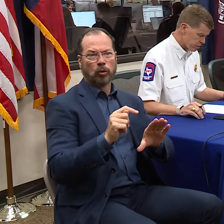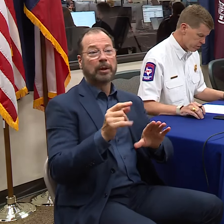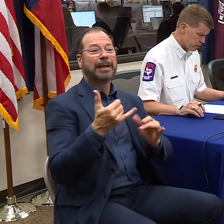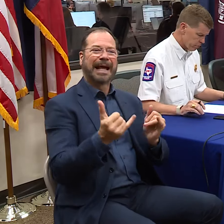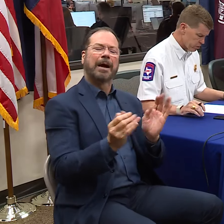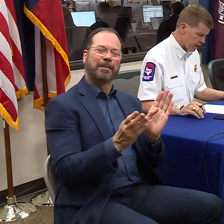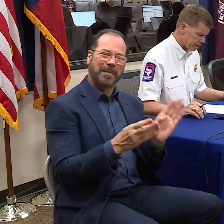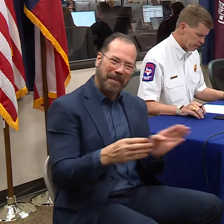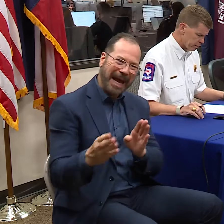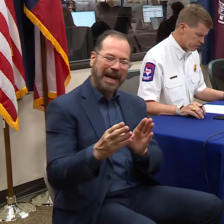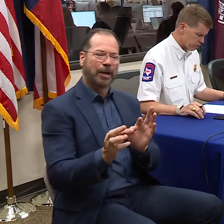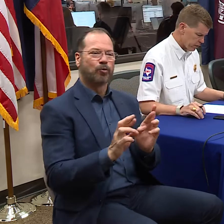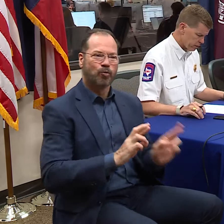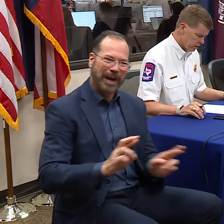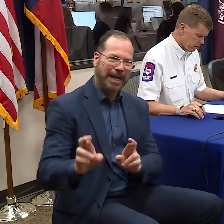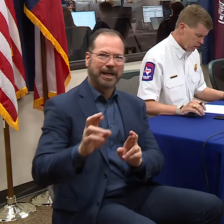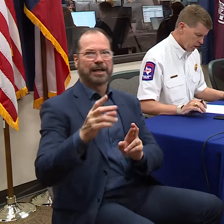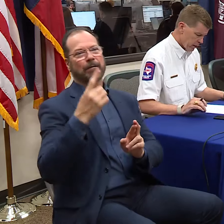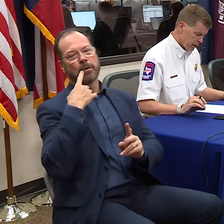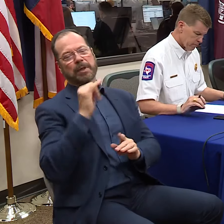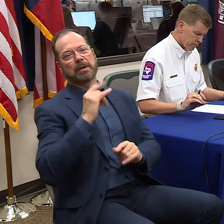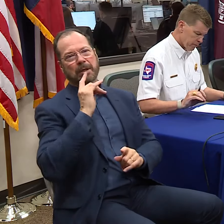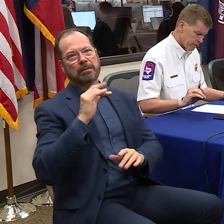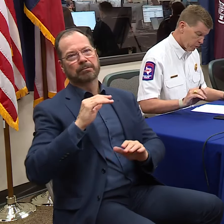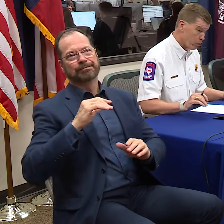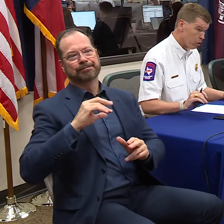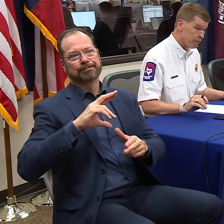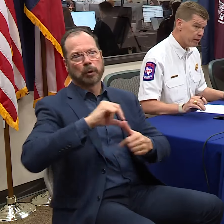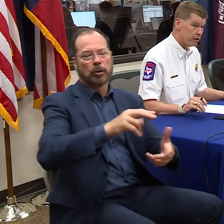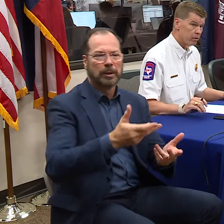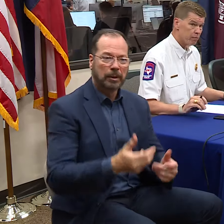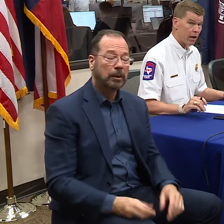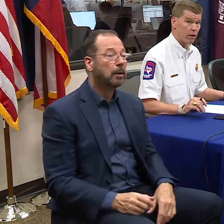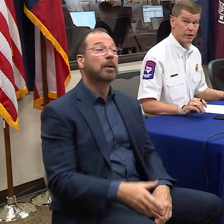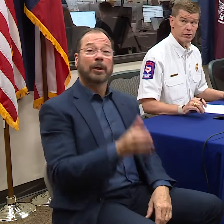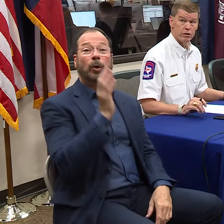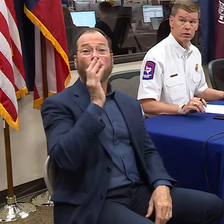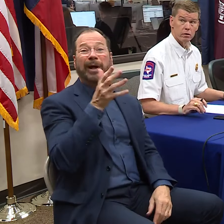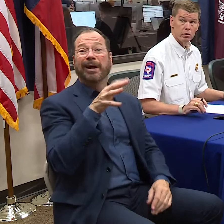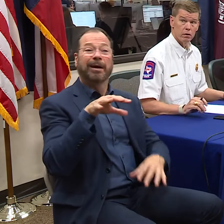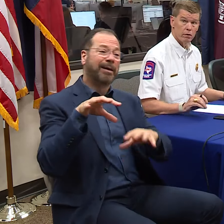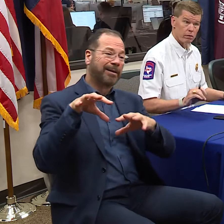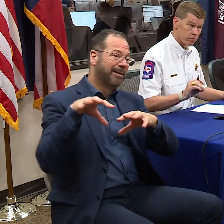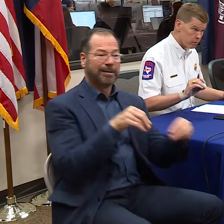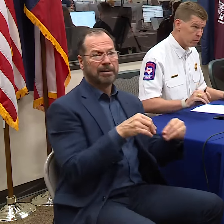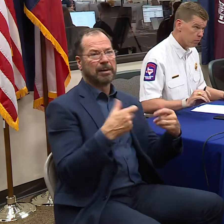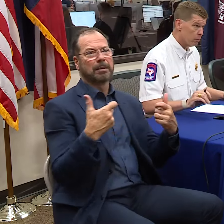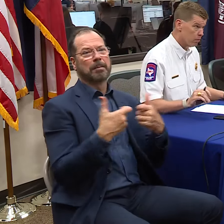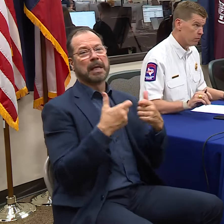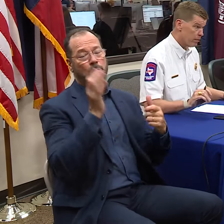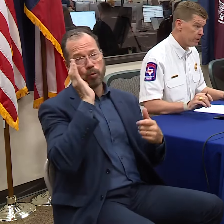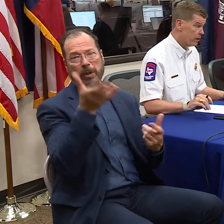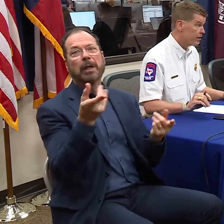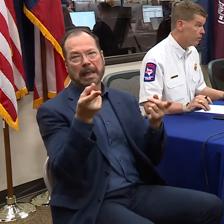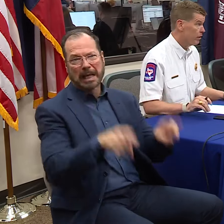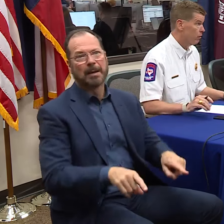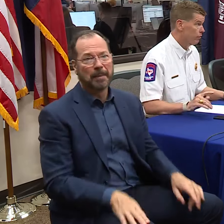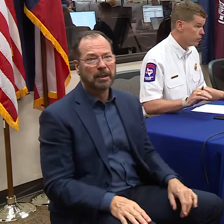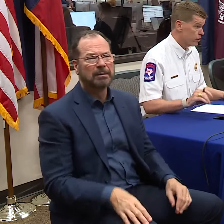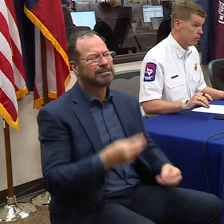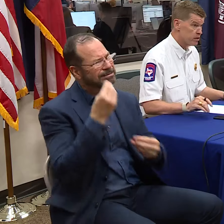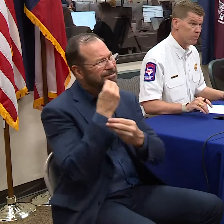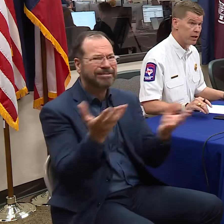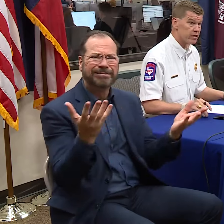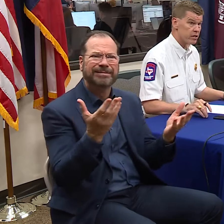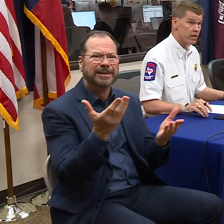preparations in responding to this threat. There will be power outages. Let that be